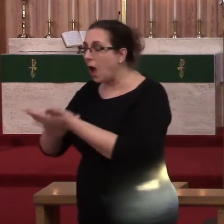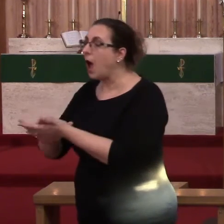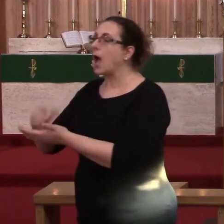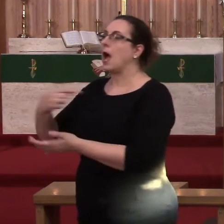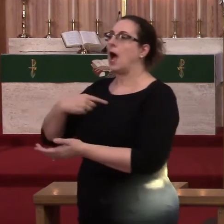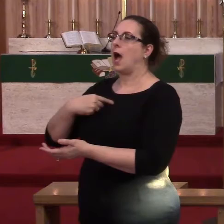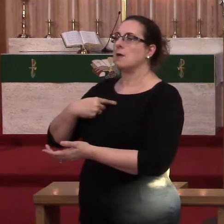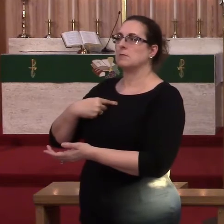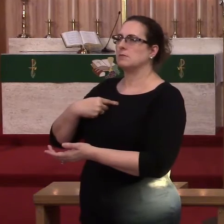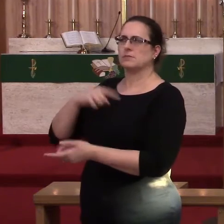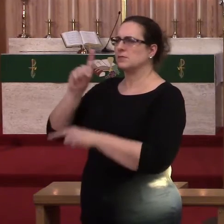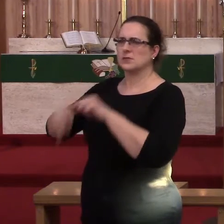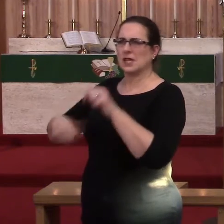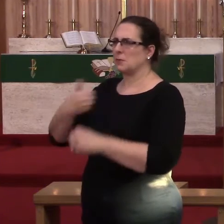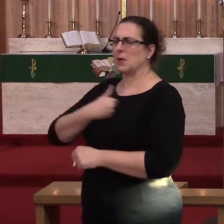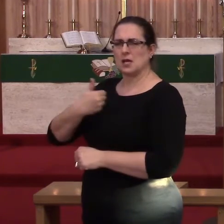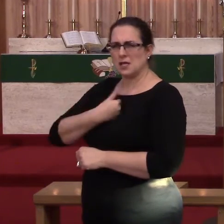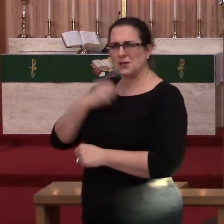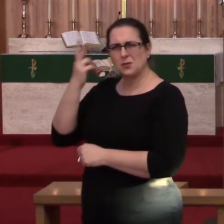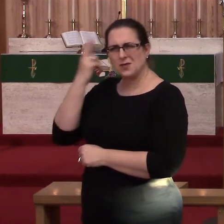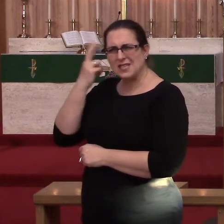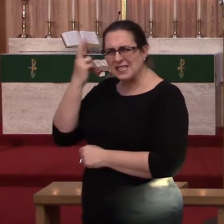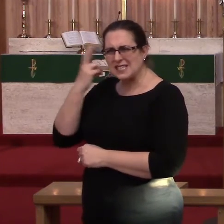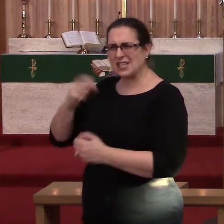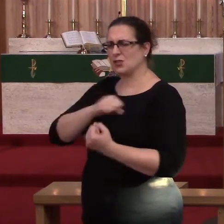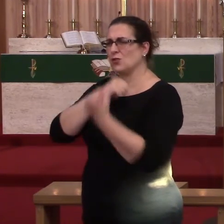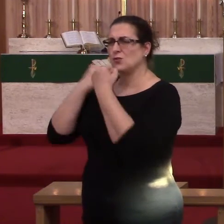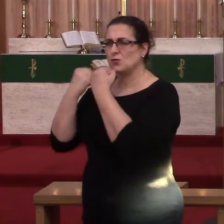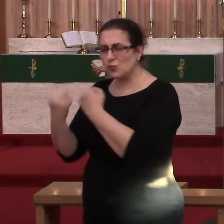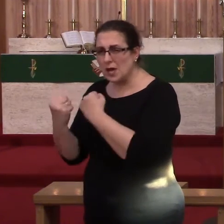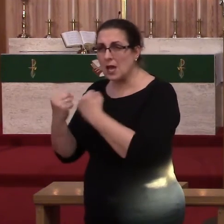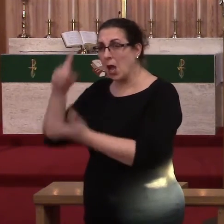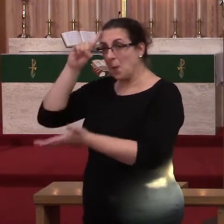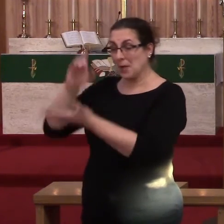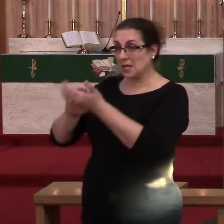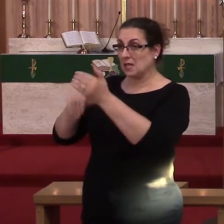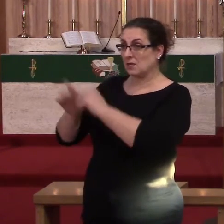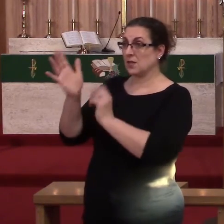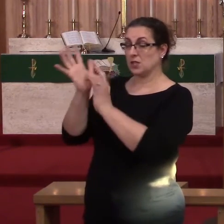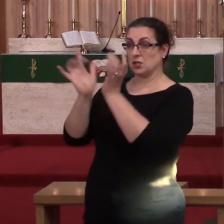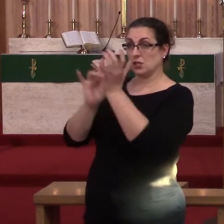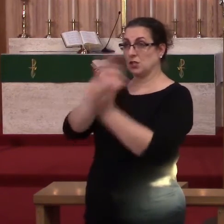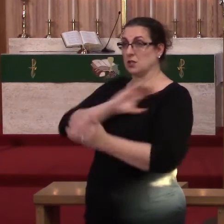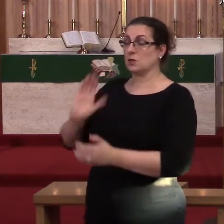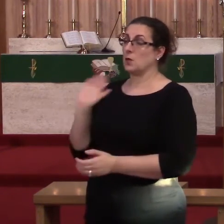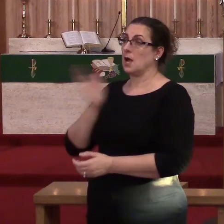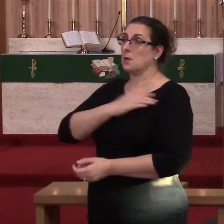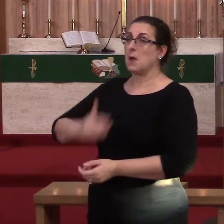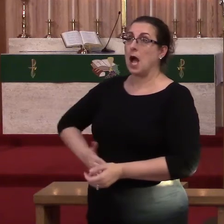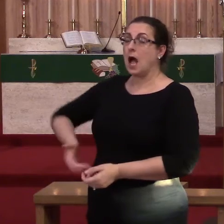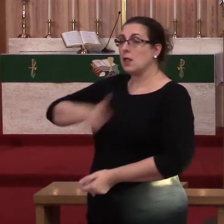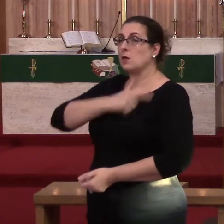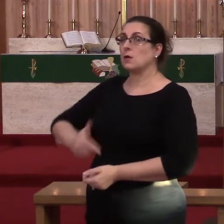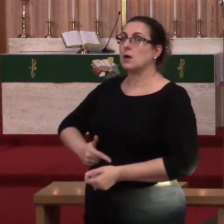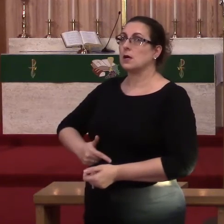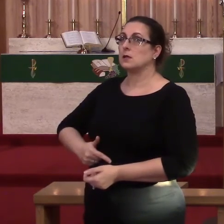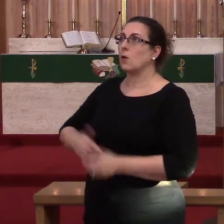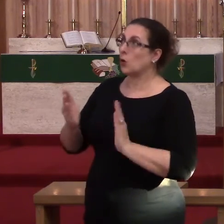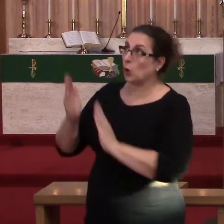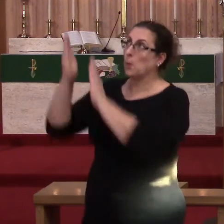cannot, by my own reason or strength, believe in Jesus Christ, my Lord, or come to heaven. But the Holy